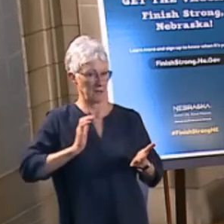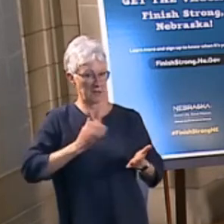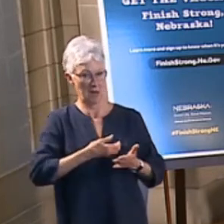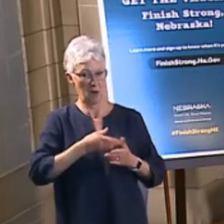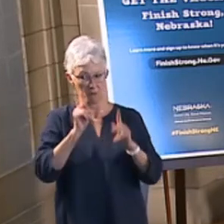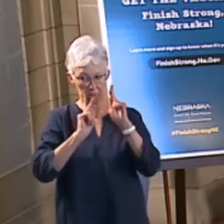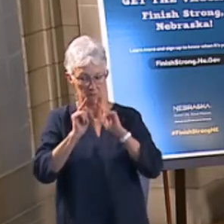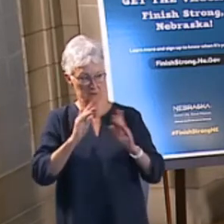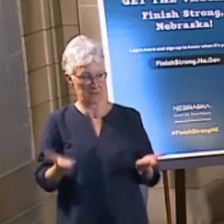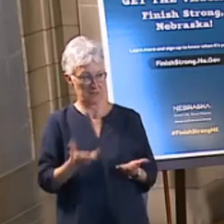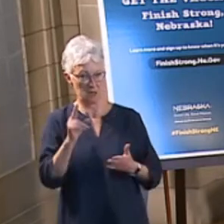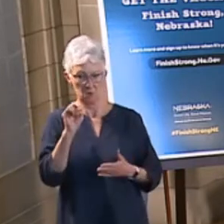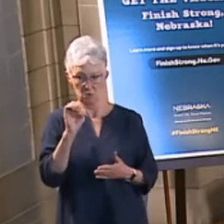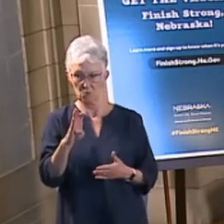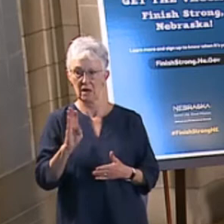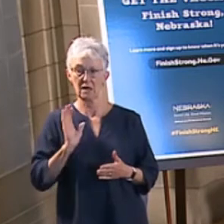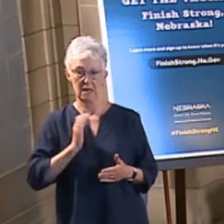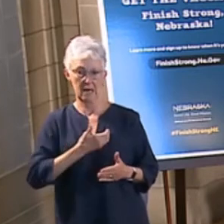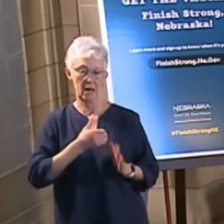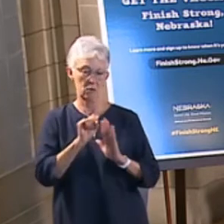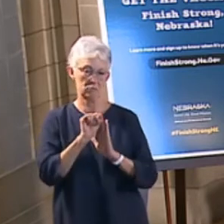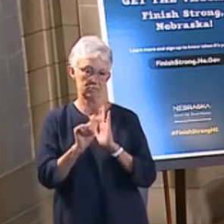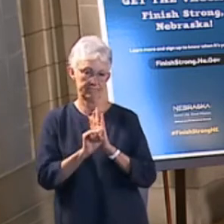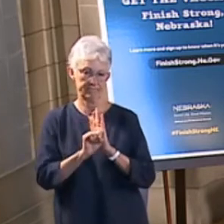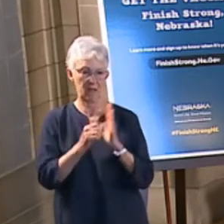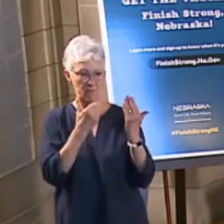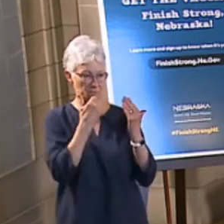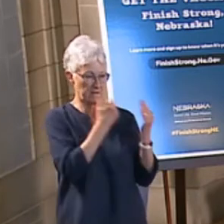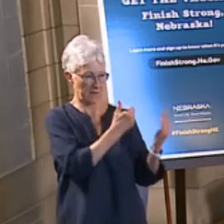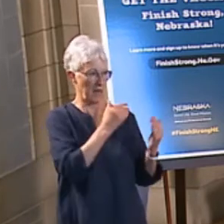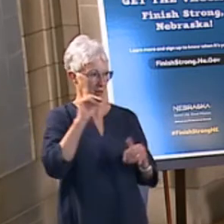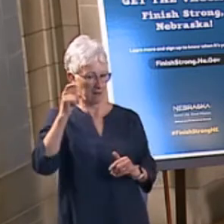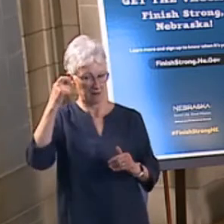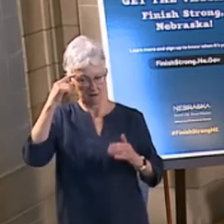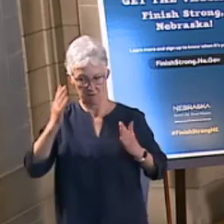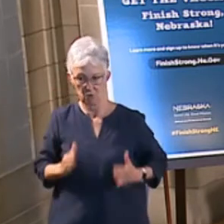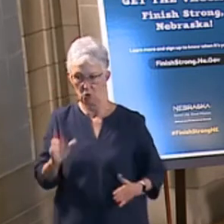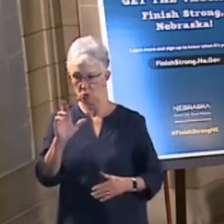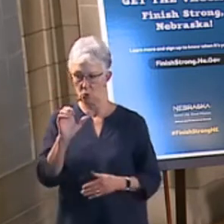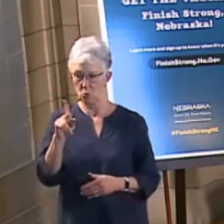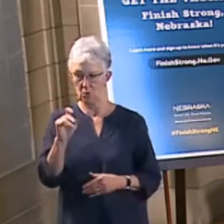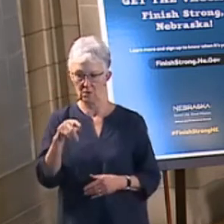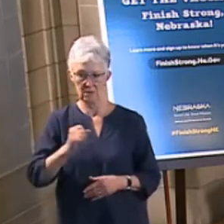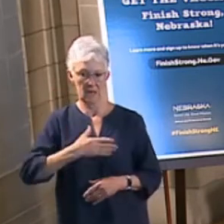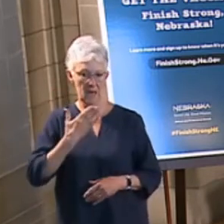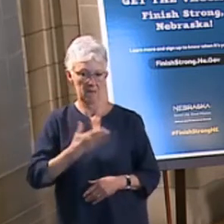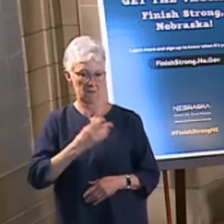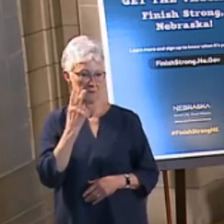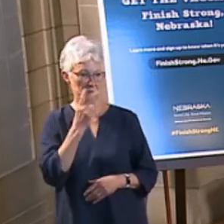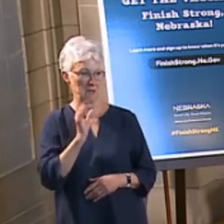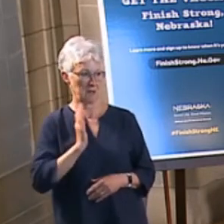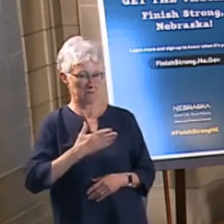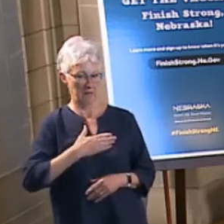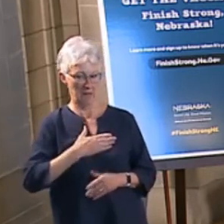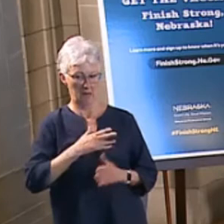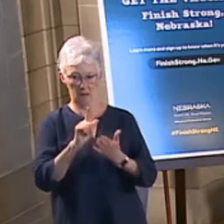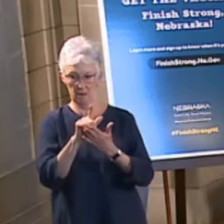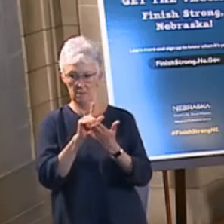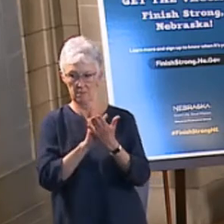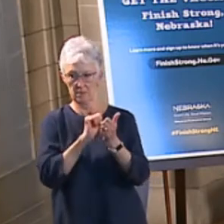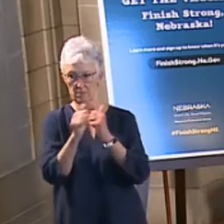Thanks again to Governor Ricketts. I am thrilled to see LB 389 pass the finish line. Thank you.